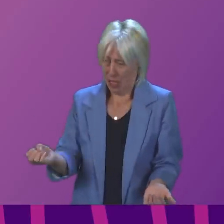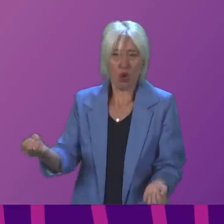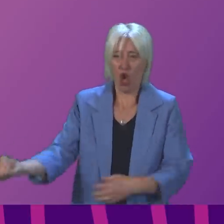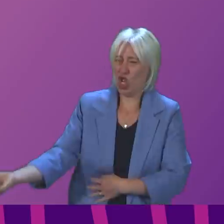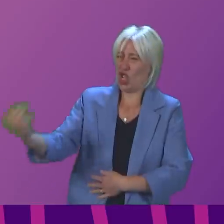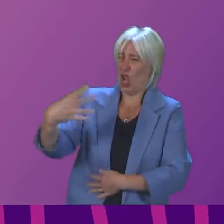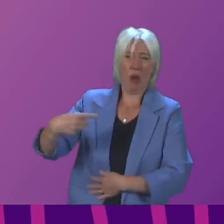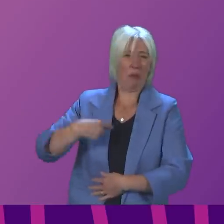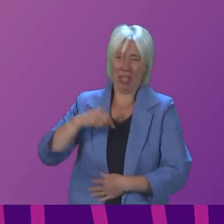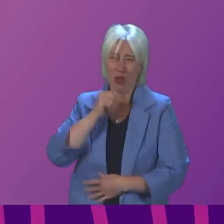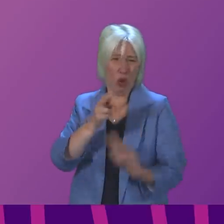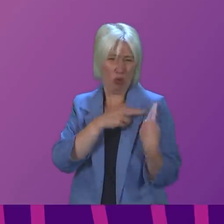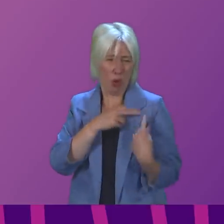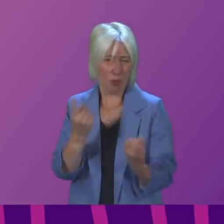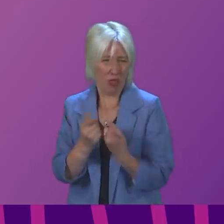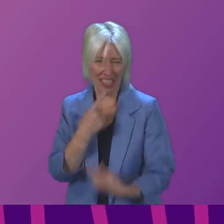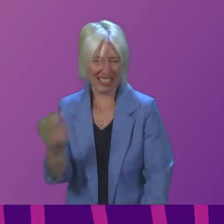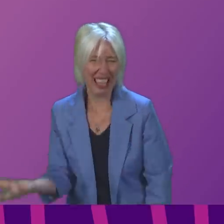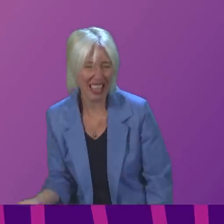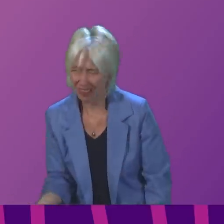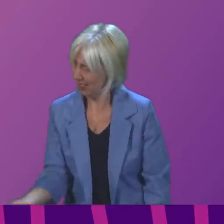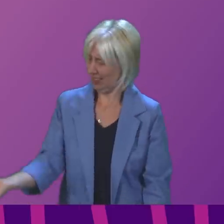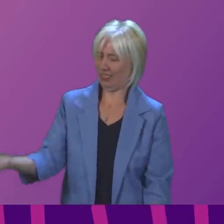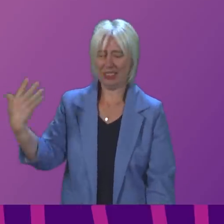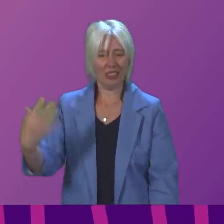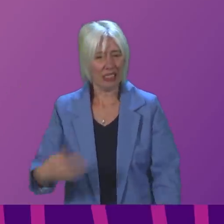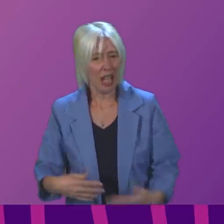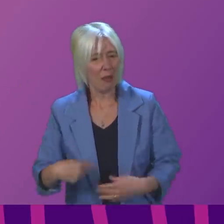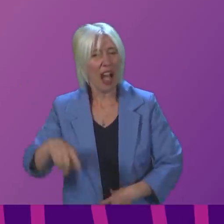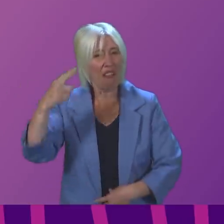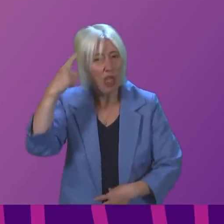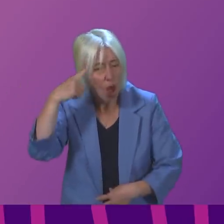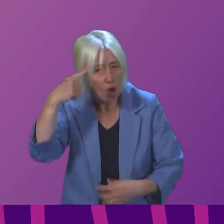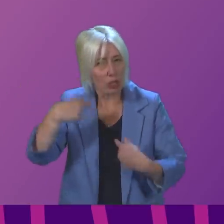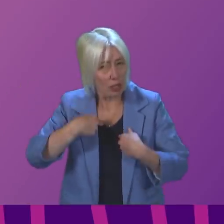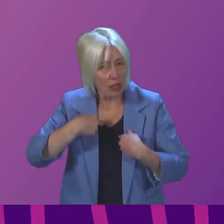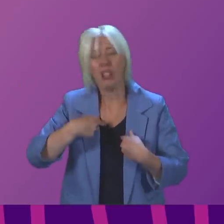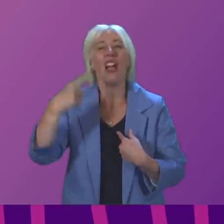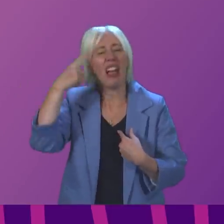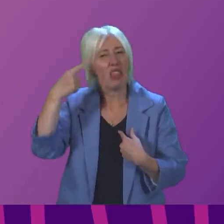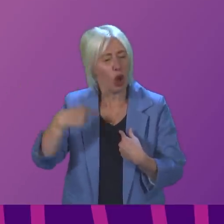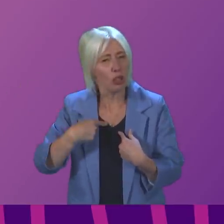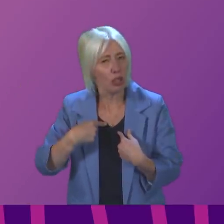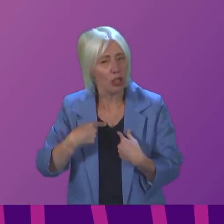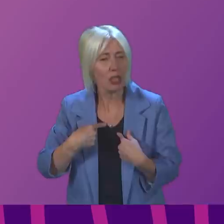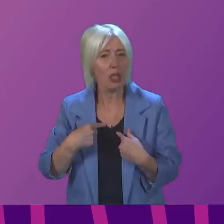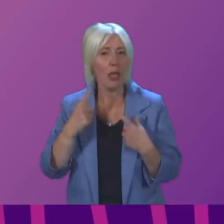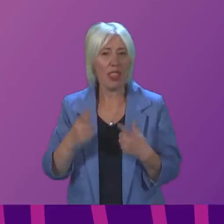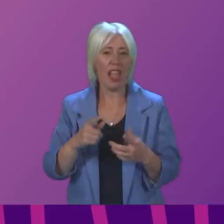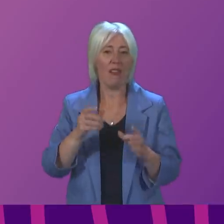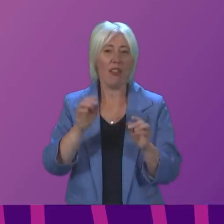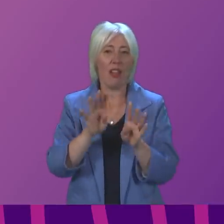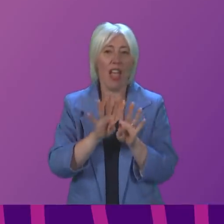across the chamber. But the final point is this. If I thought, if I thought for a minute that simply